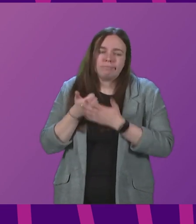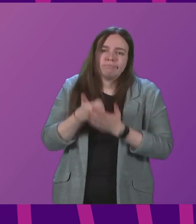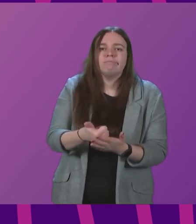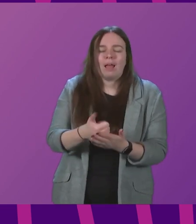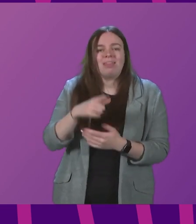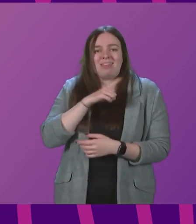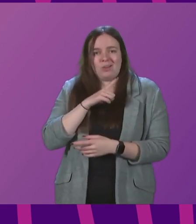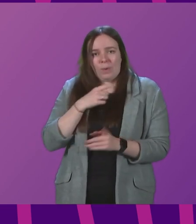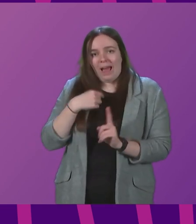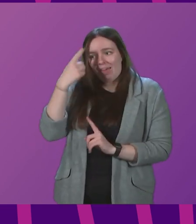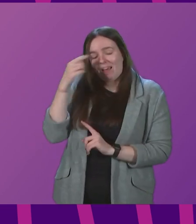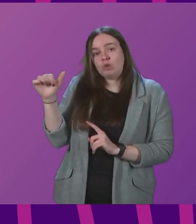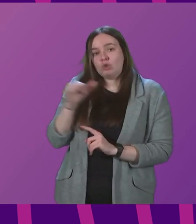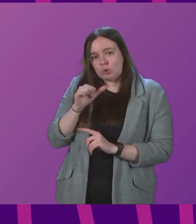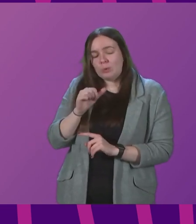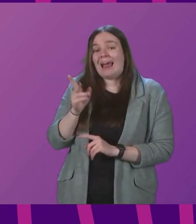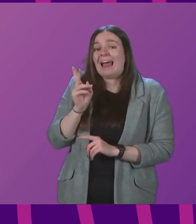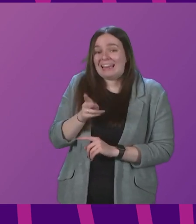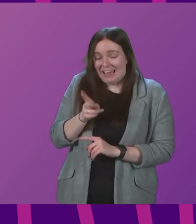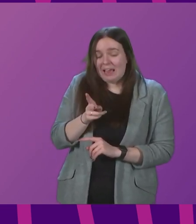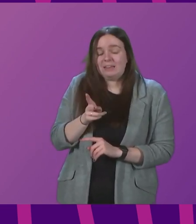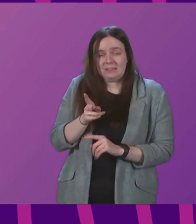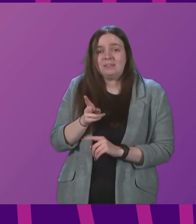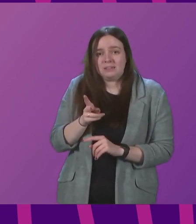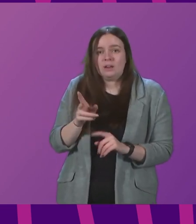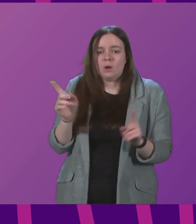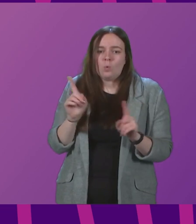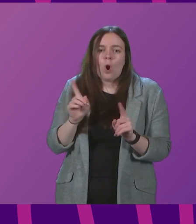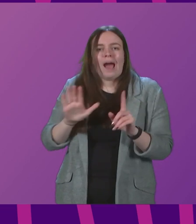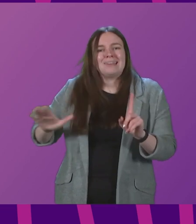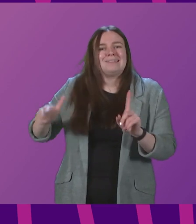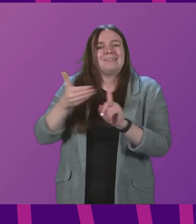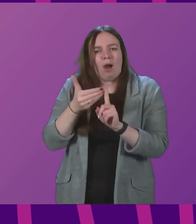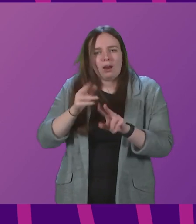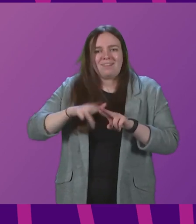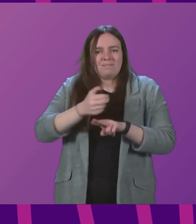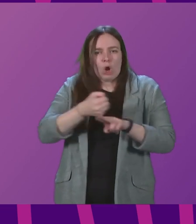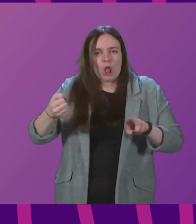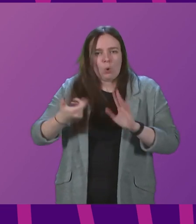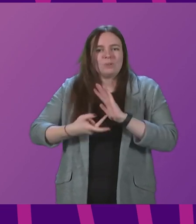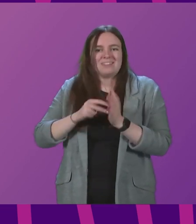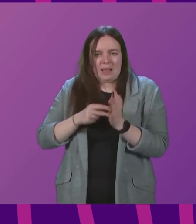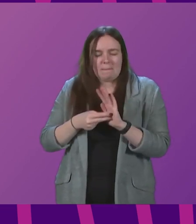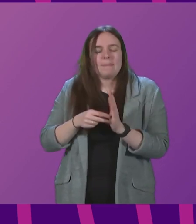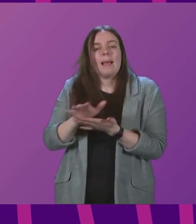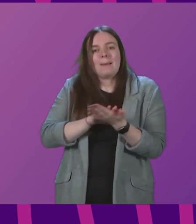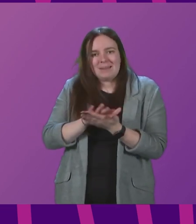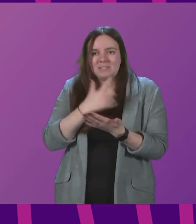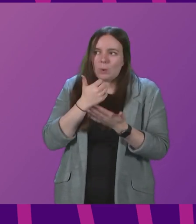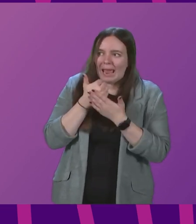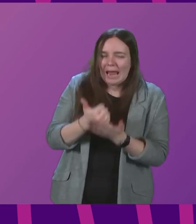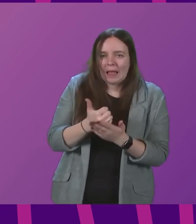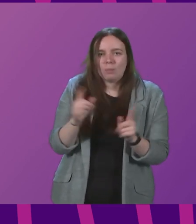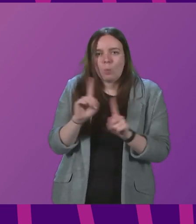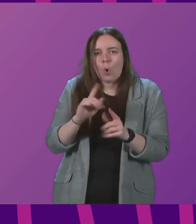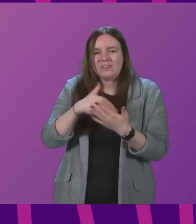think there should be the reintroduction at this stage of at least a targeted furlough scheme in order to help the most affected